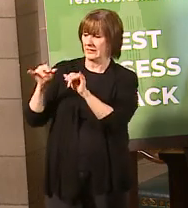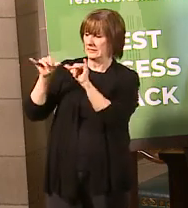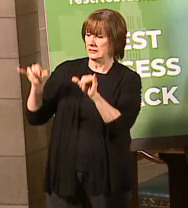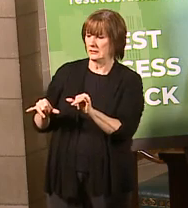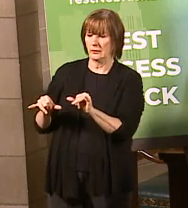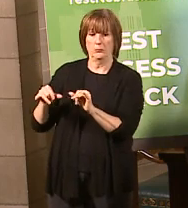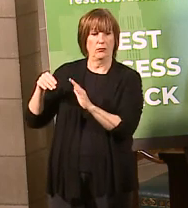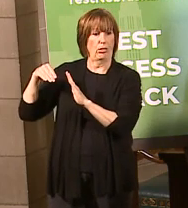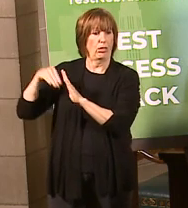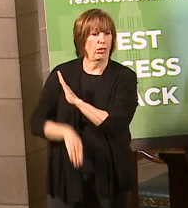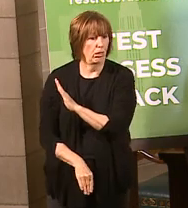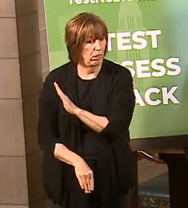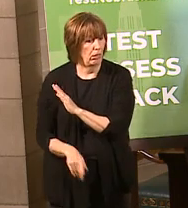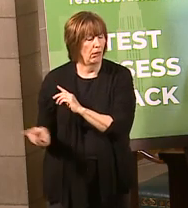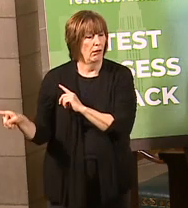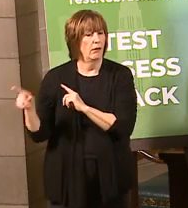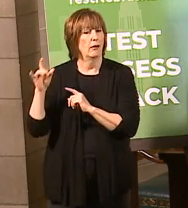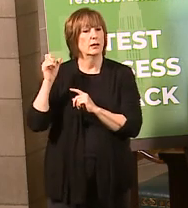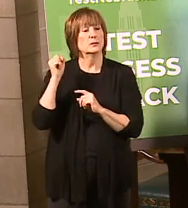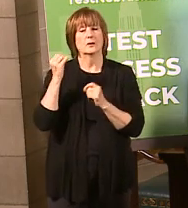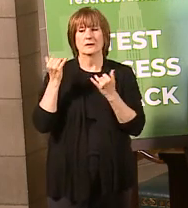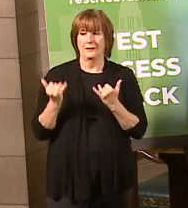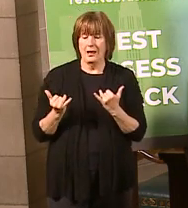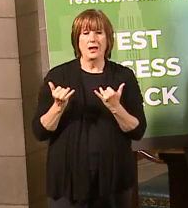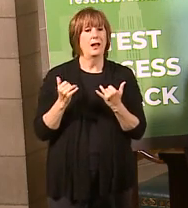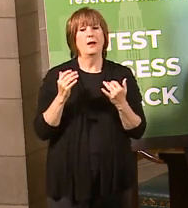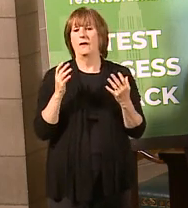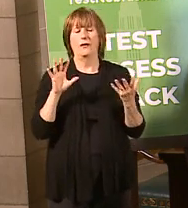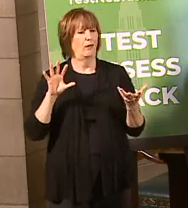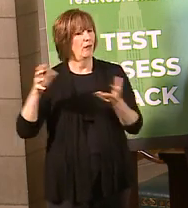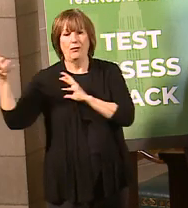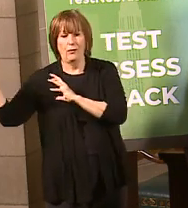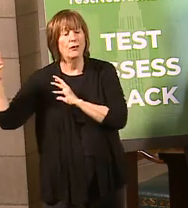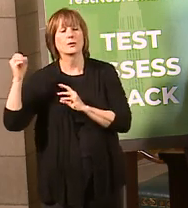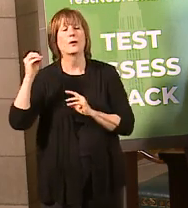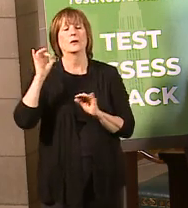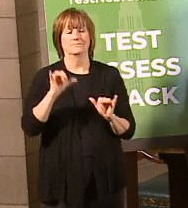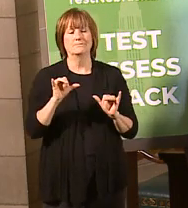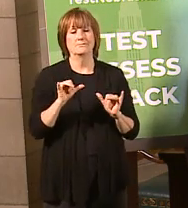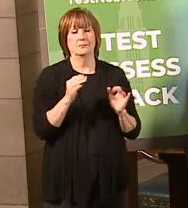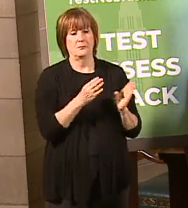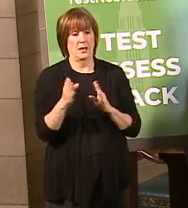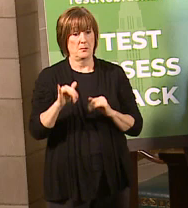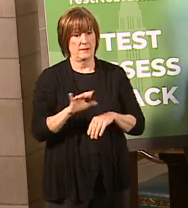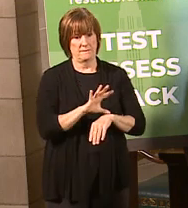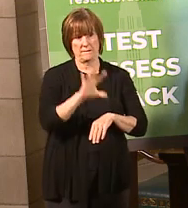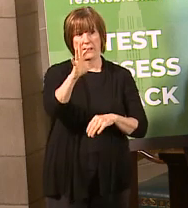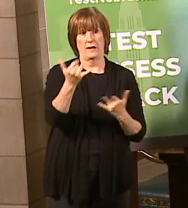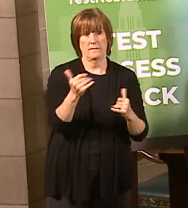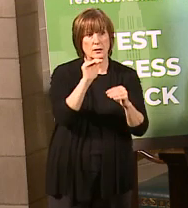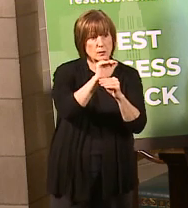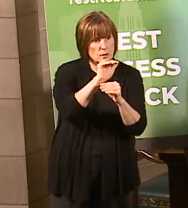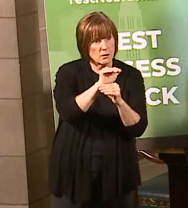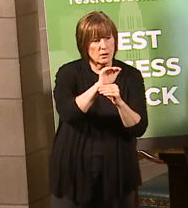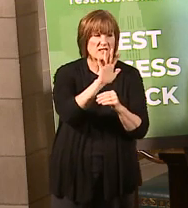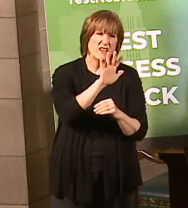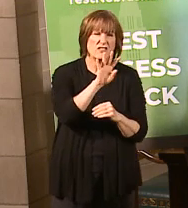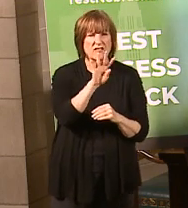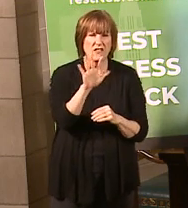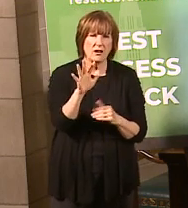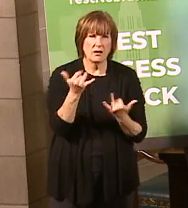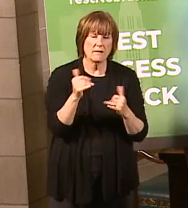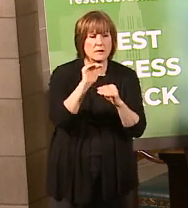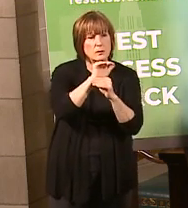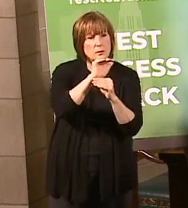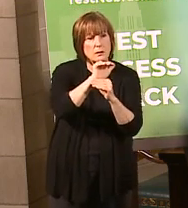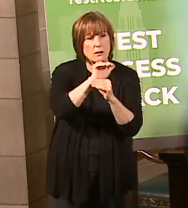But because the system got bogged down, not all the cases got reported. So what our plan is, by 5 o'clock tonight, or 545 rather,